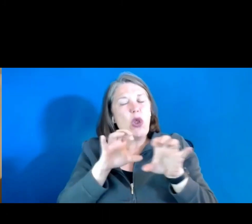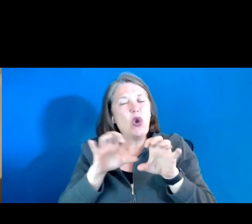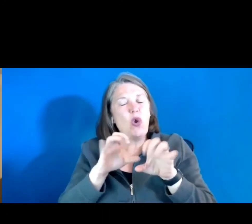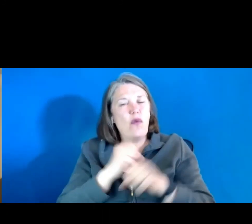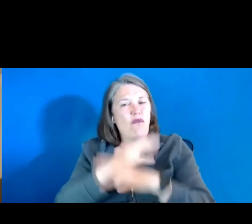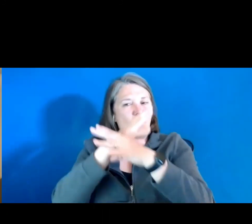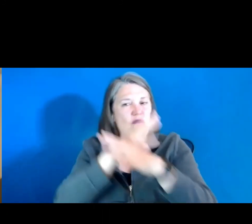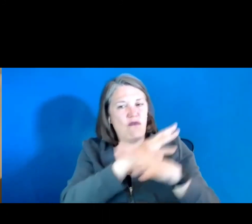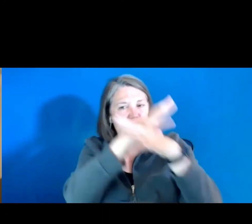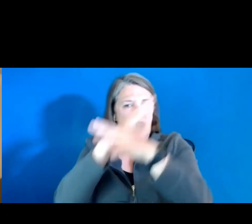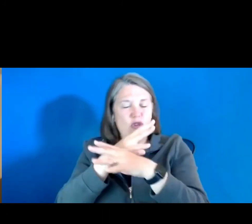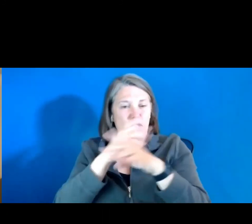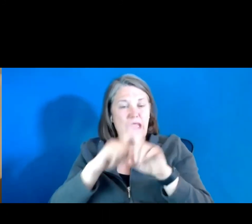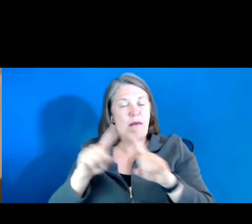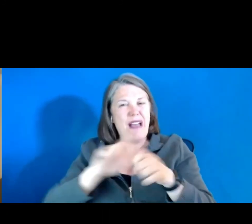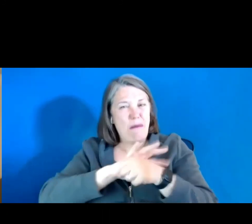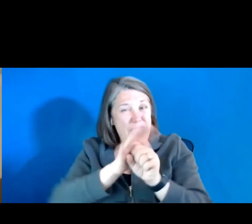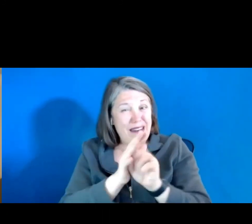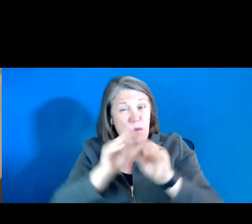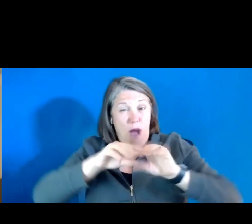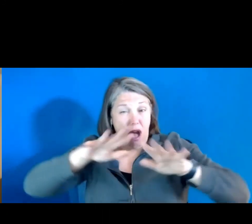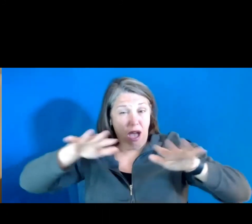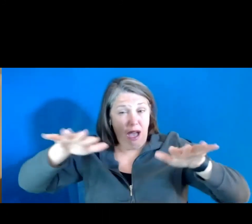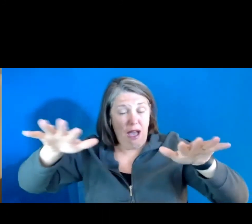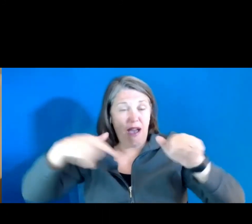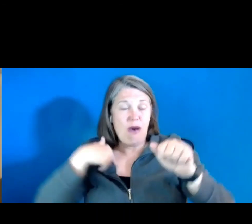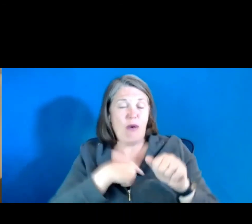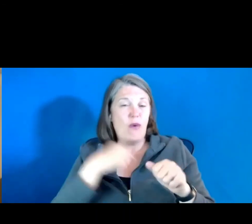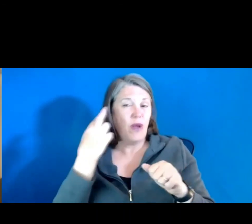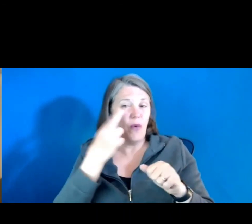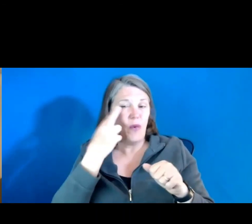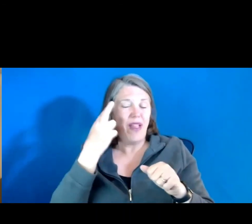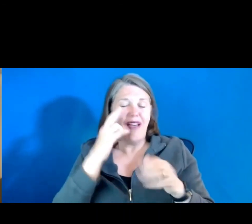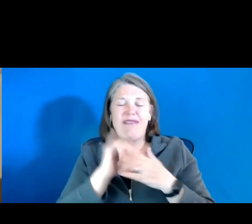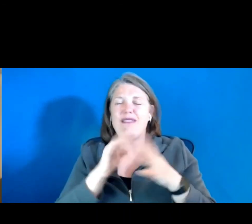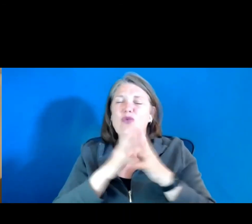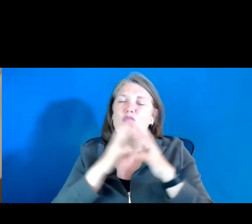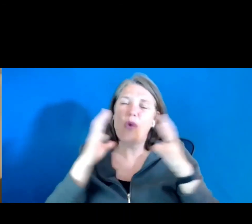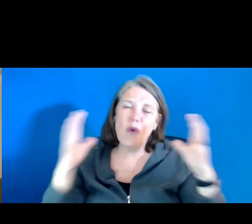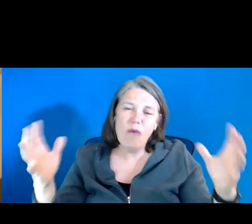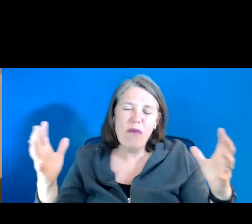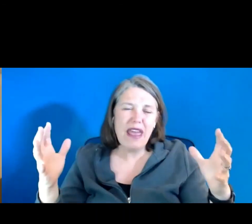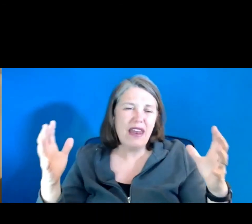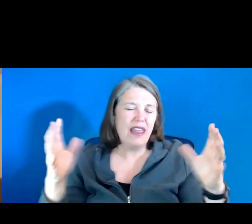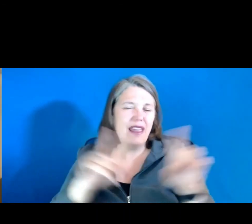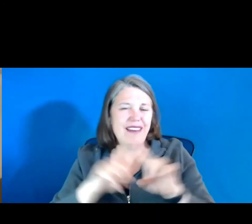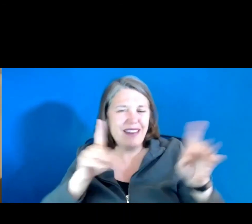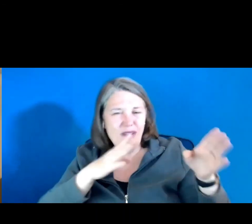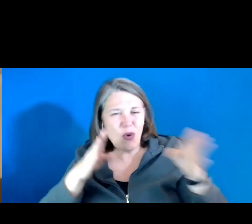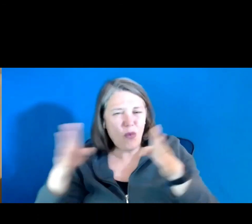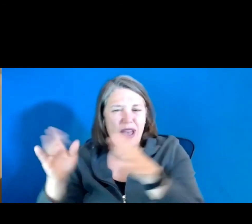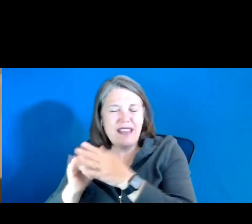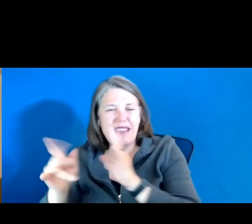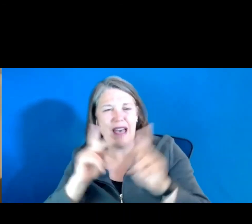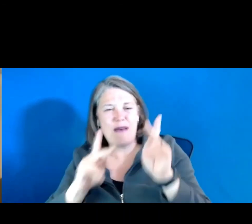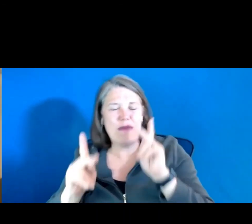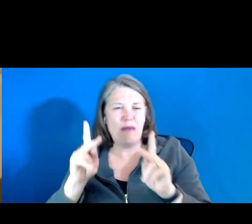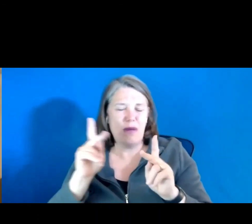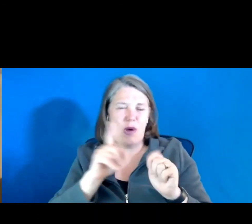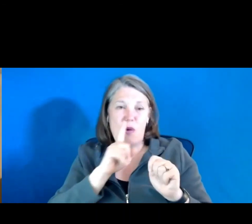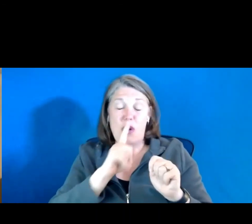pandemic was exploding, we realized that there were so many different ways in which persons were being